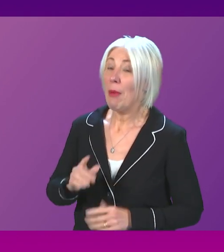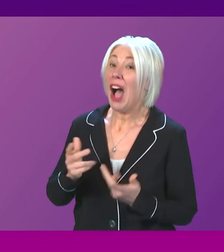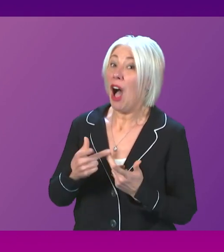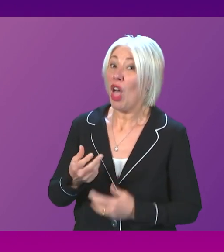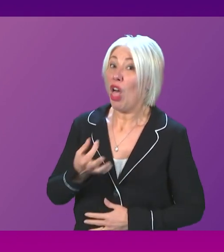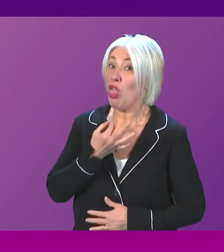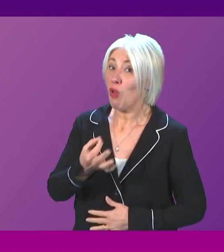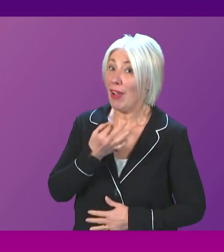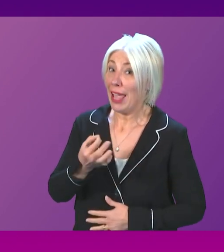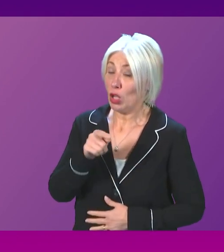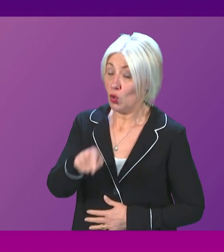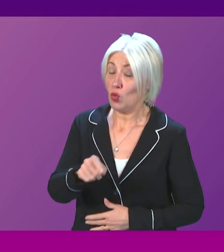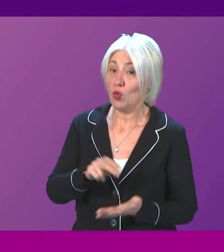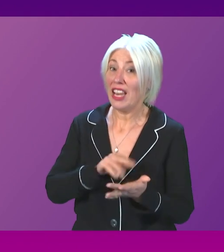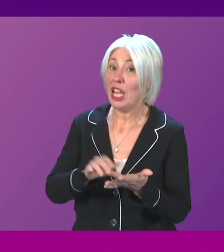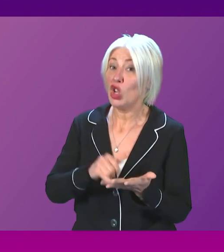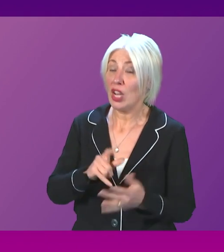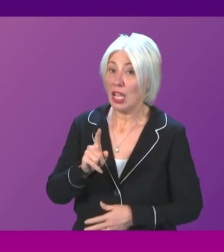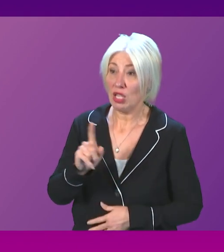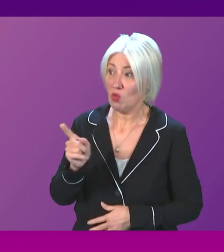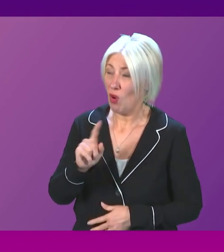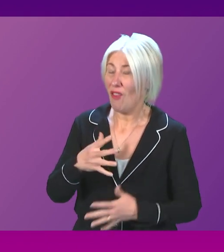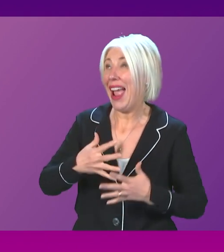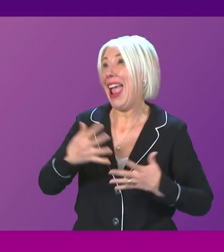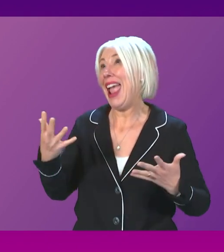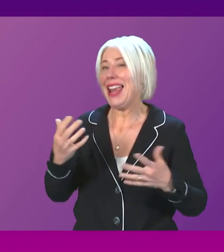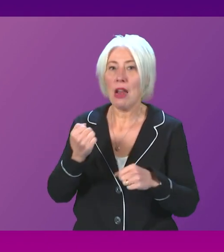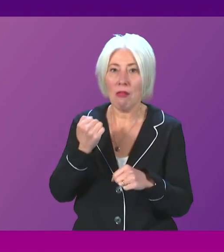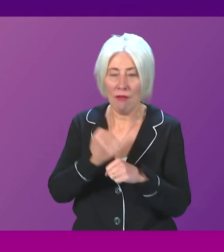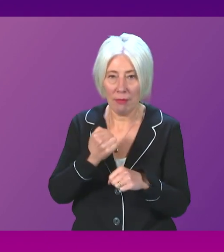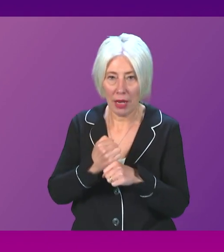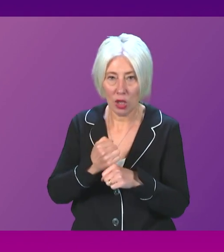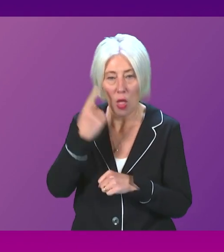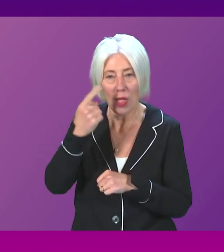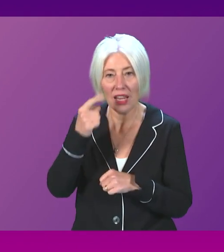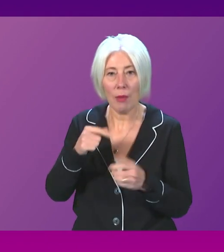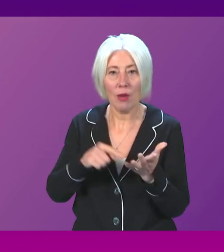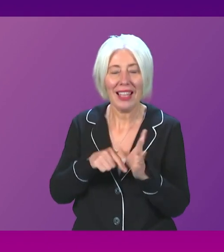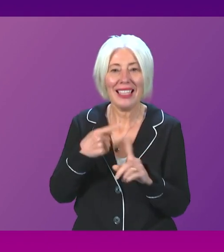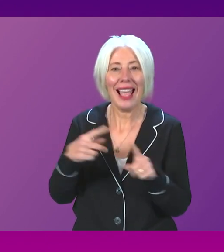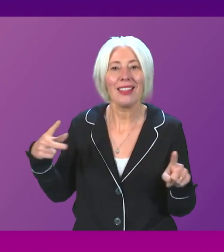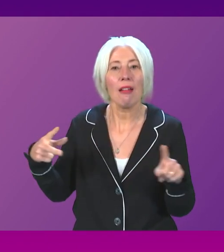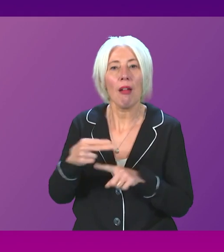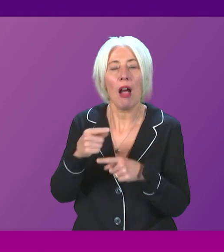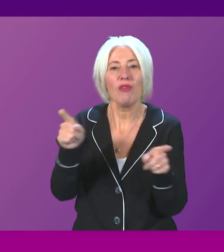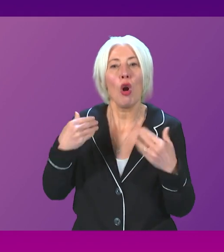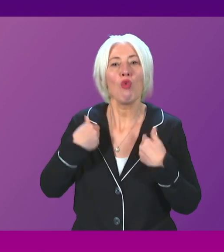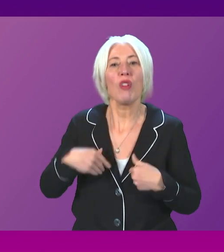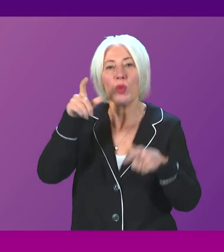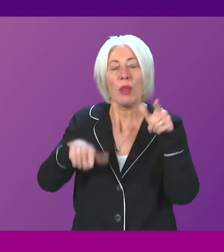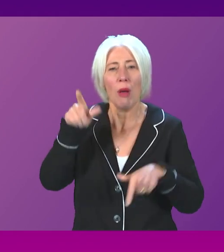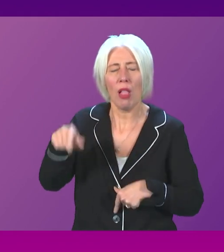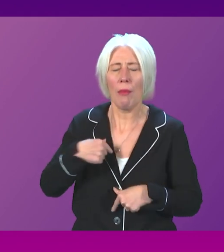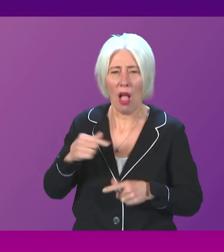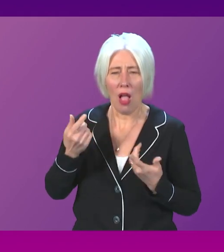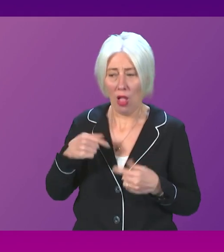to the national health service for any government that was to go down the tax cuts for the rich path. I was struck